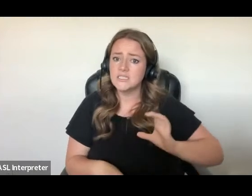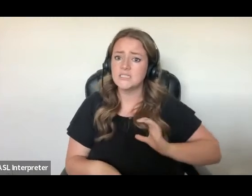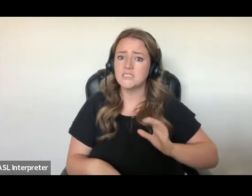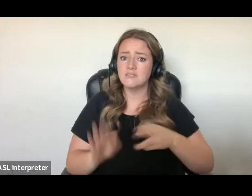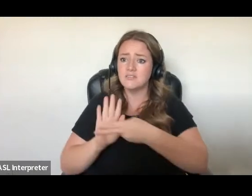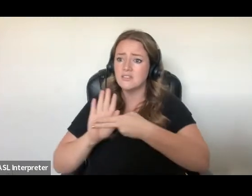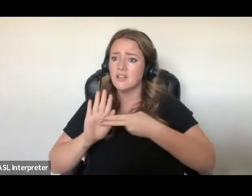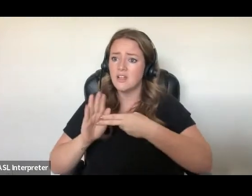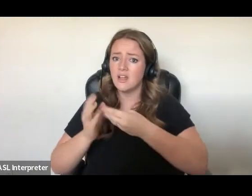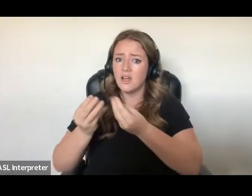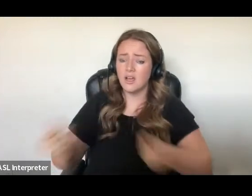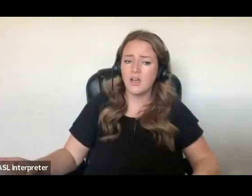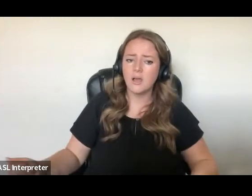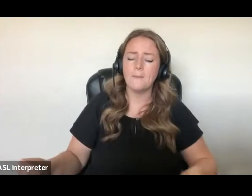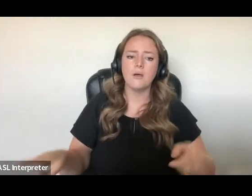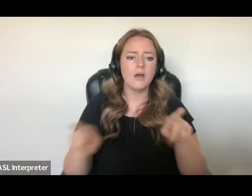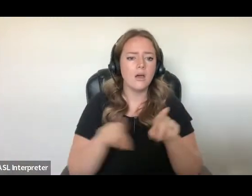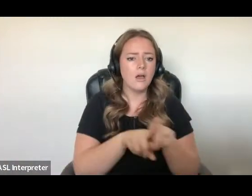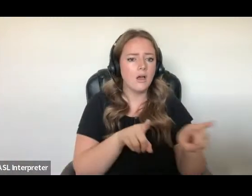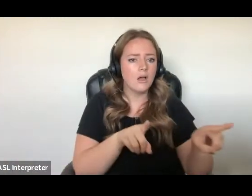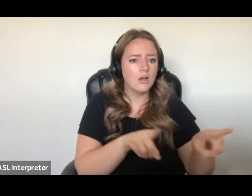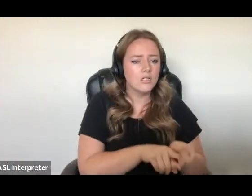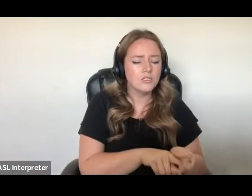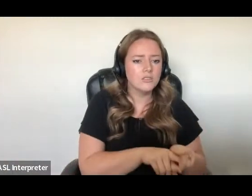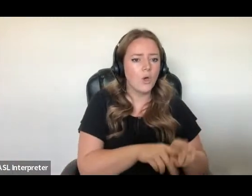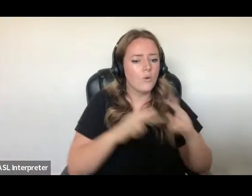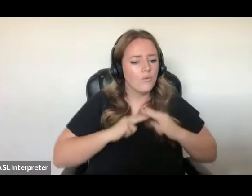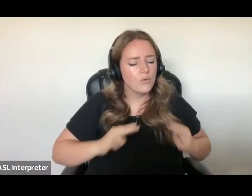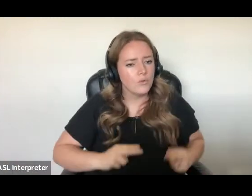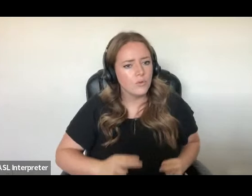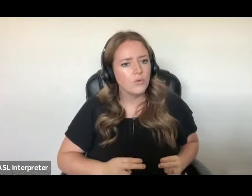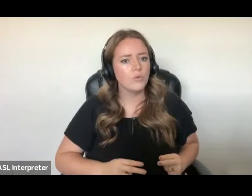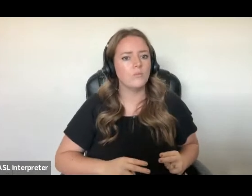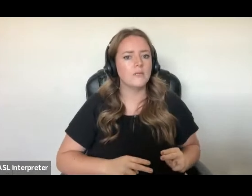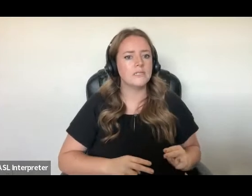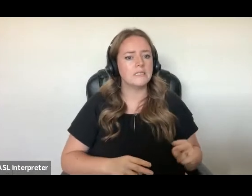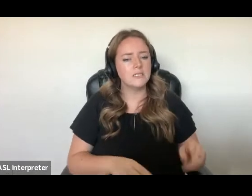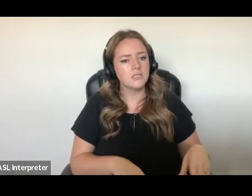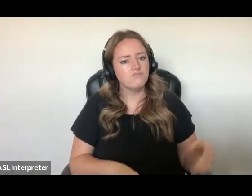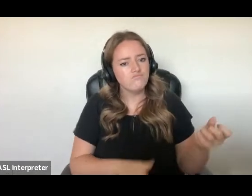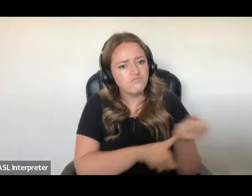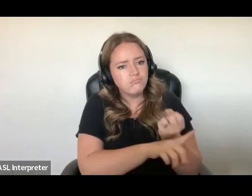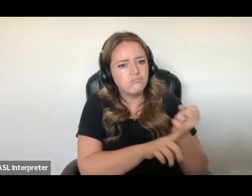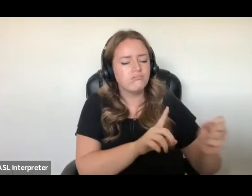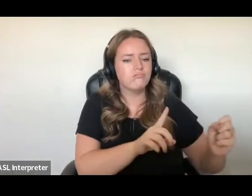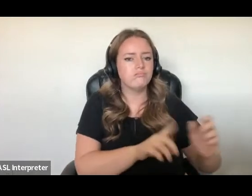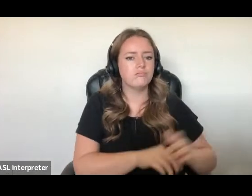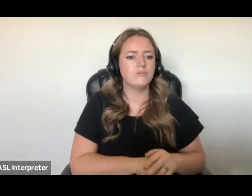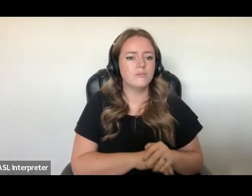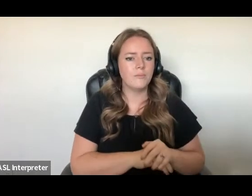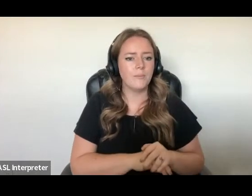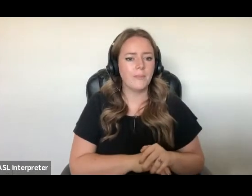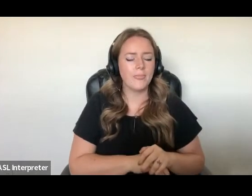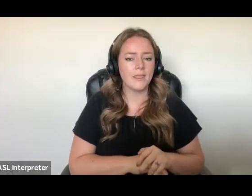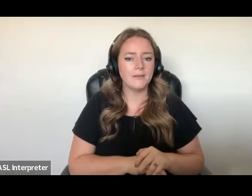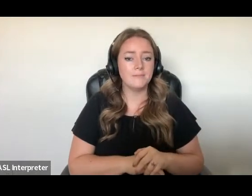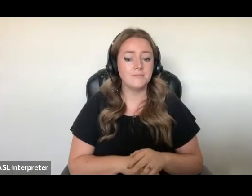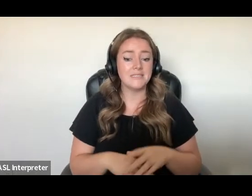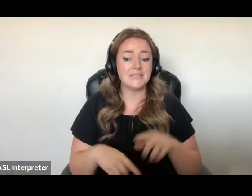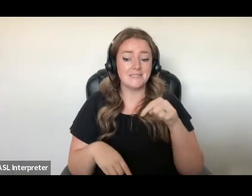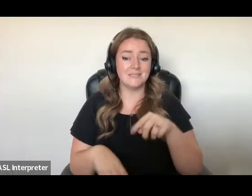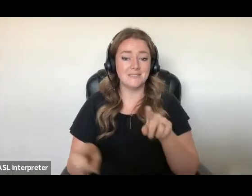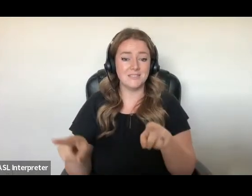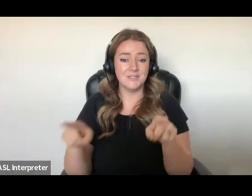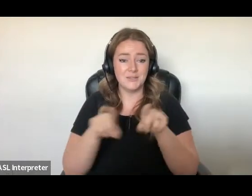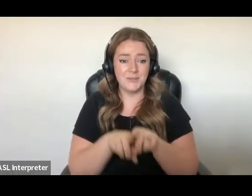deprivation of liberty and inhumane treatment that defines our prison system. Under the provincial agreement, detainees